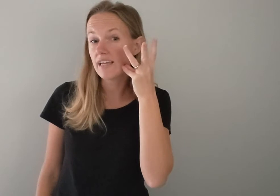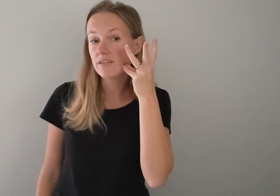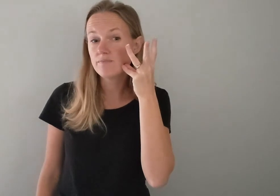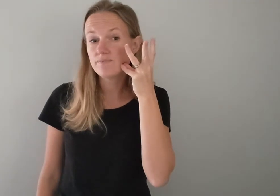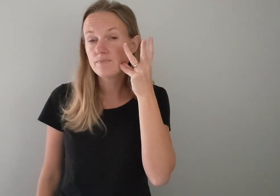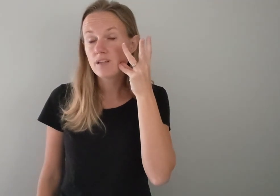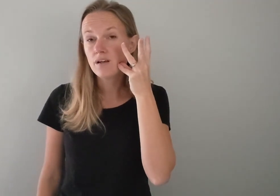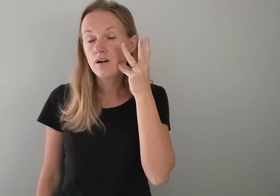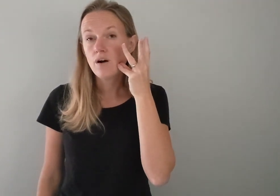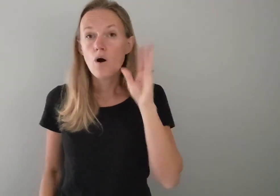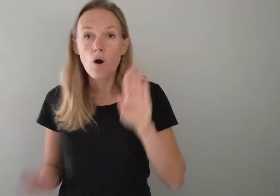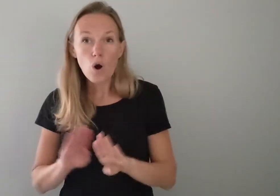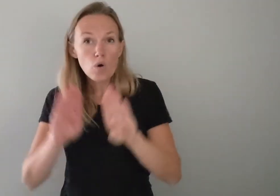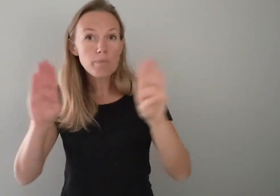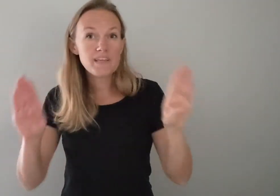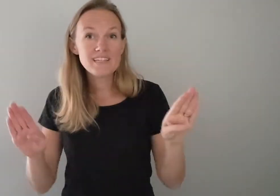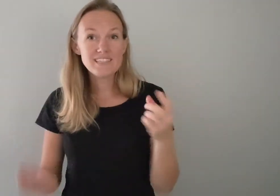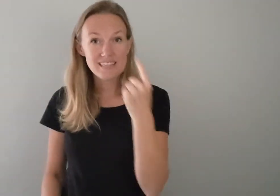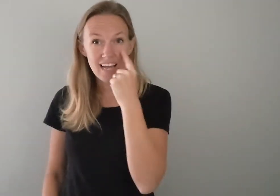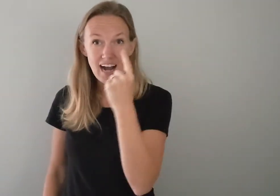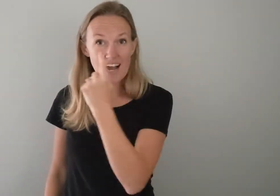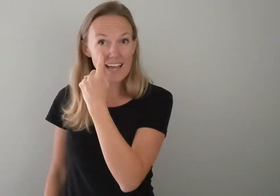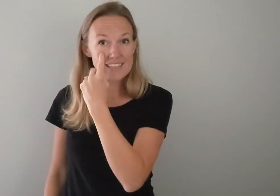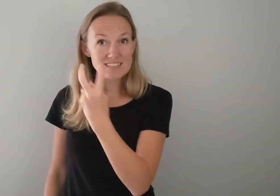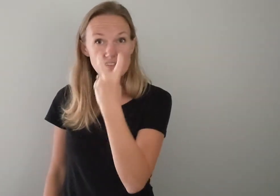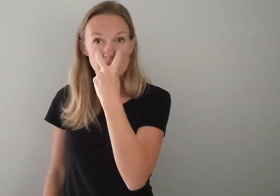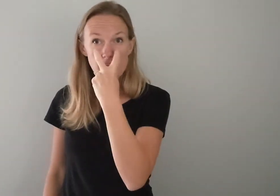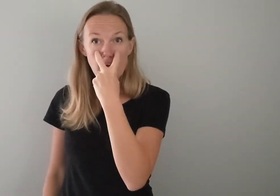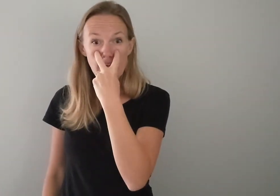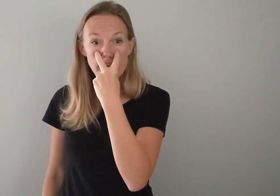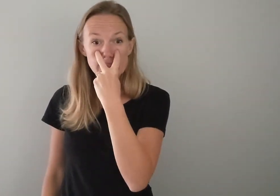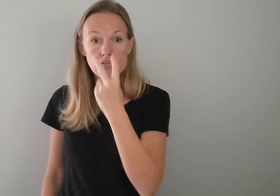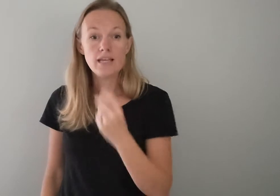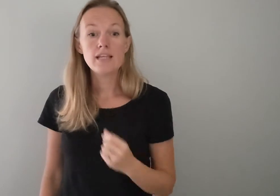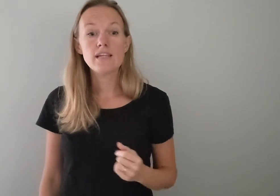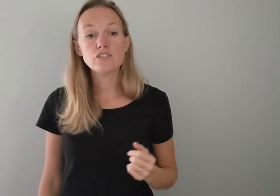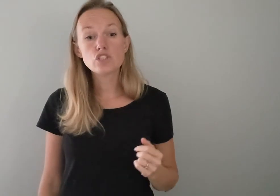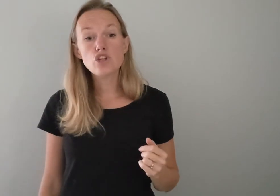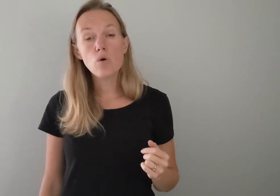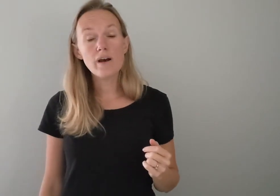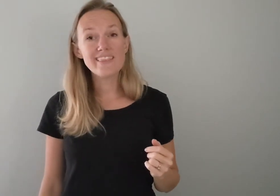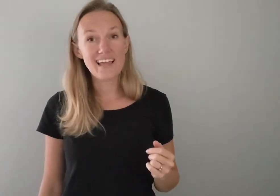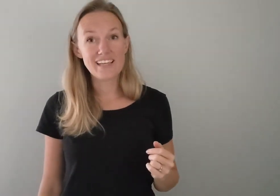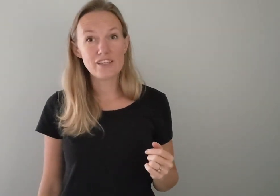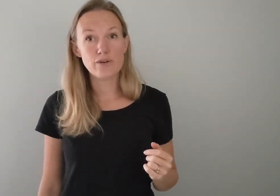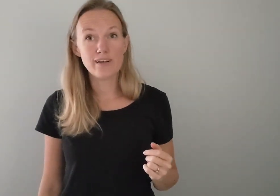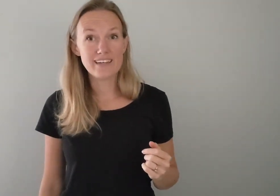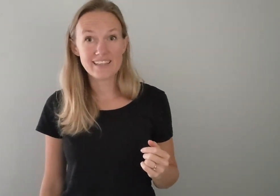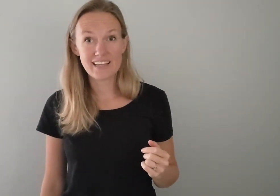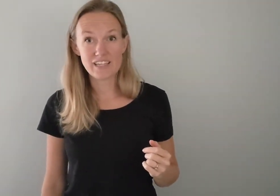opened the eyes of the blind. There's no one like you none like